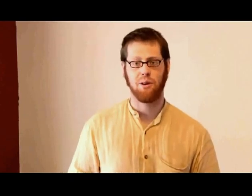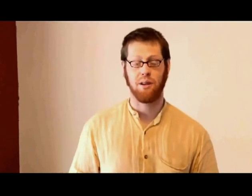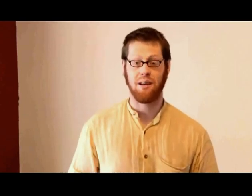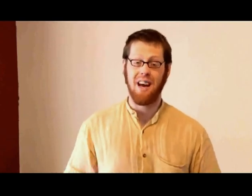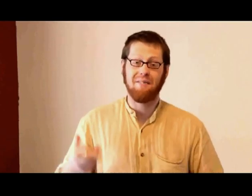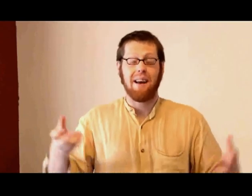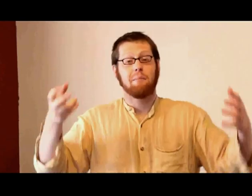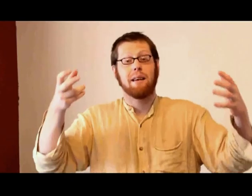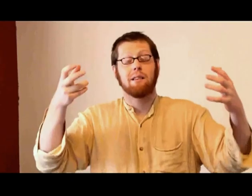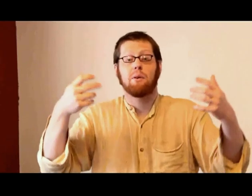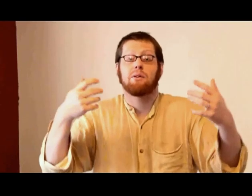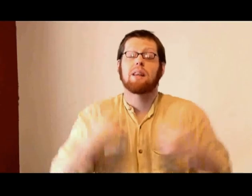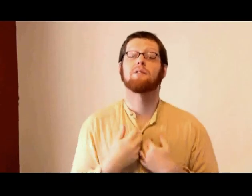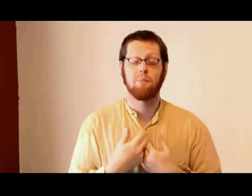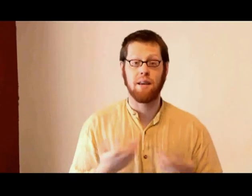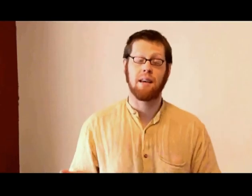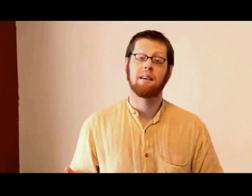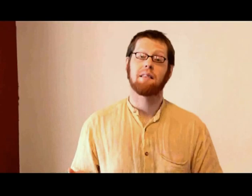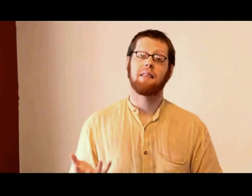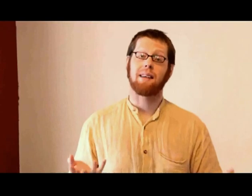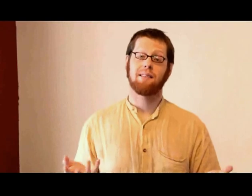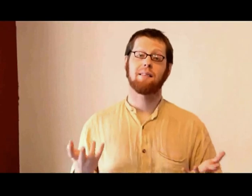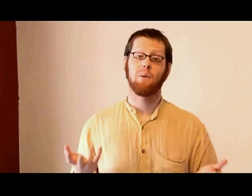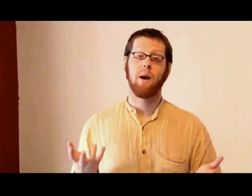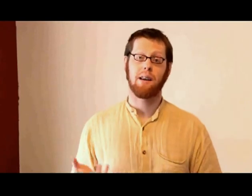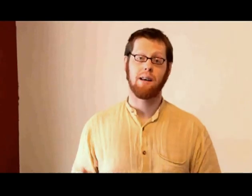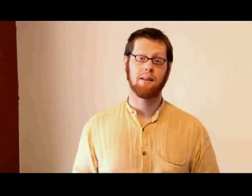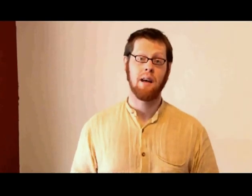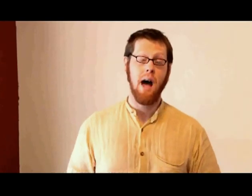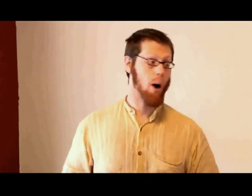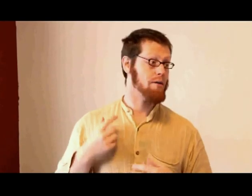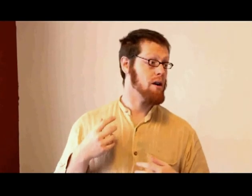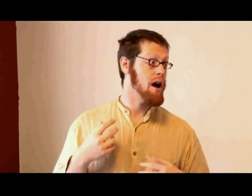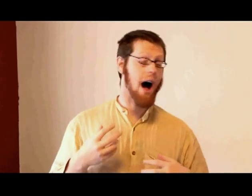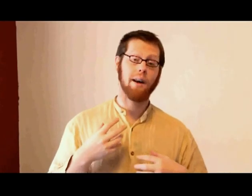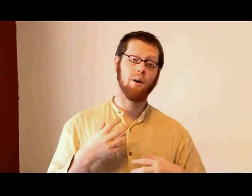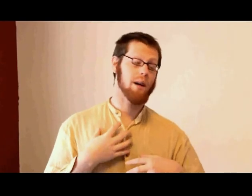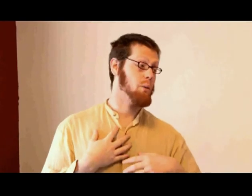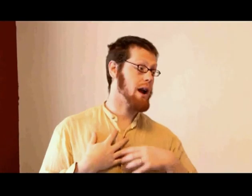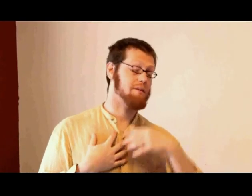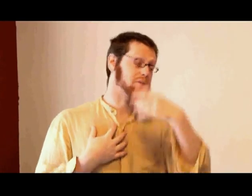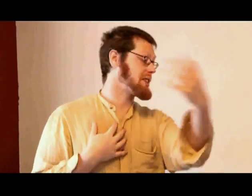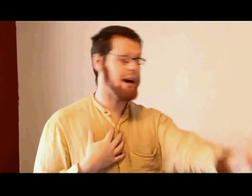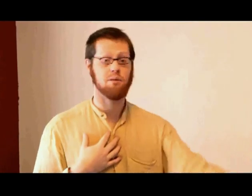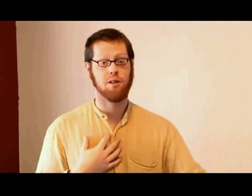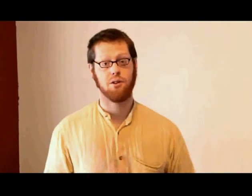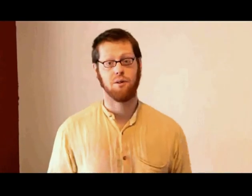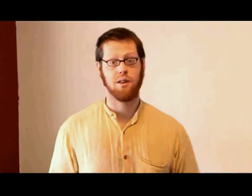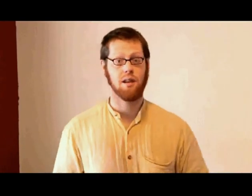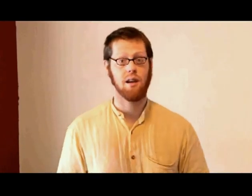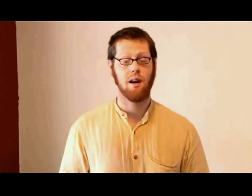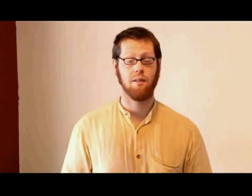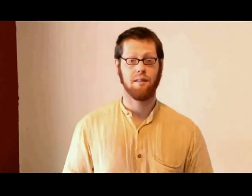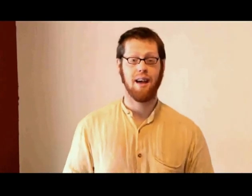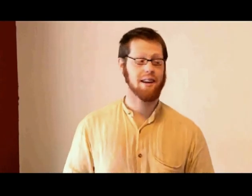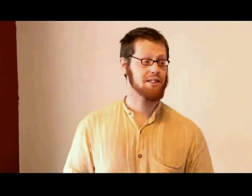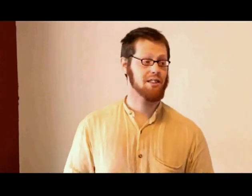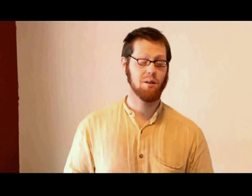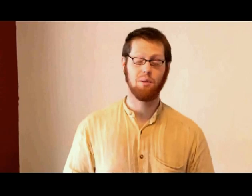tradition. In fact, it makes the most sense for me that that's the way it is. However, I know that when I first came to the tradition, the texts and the